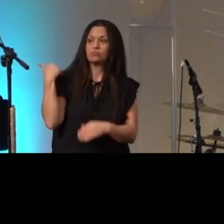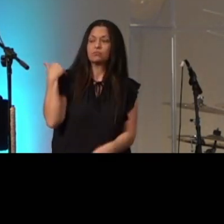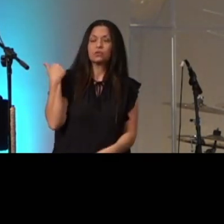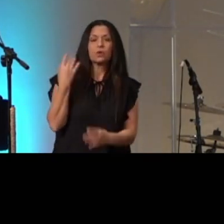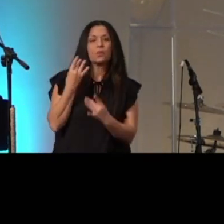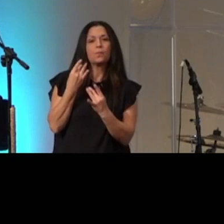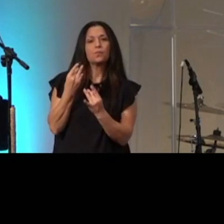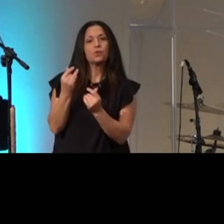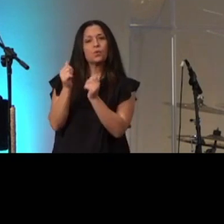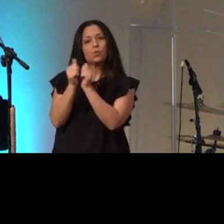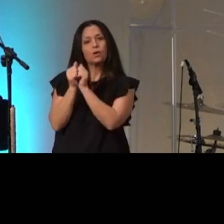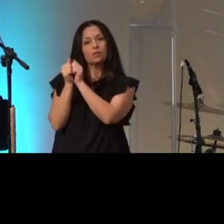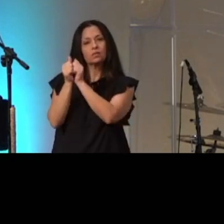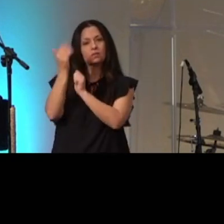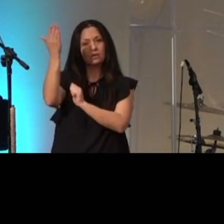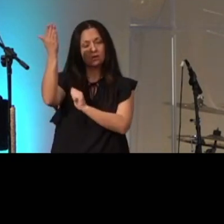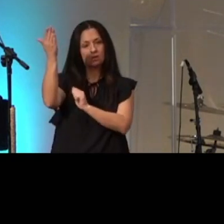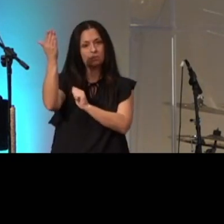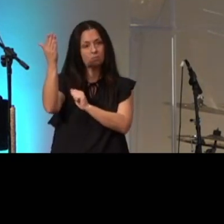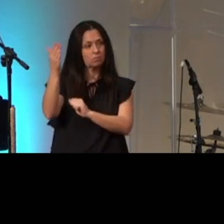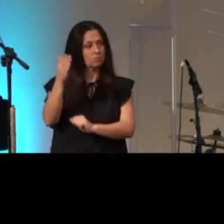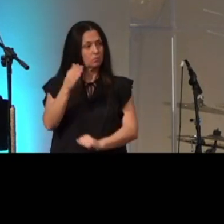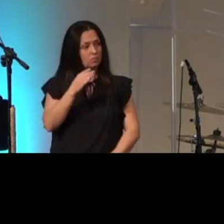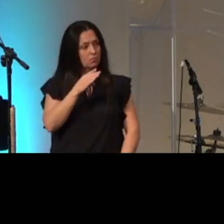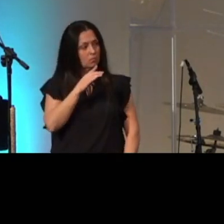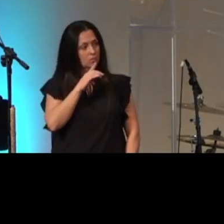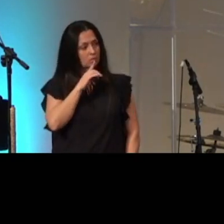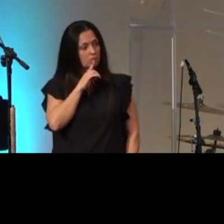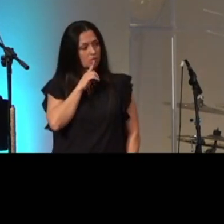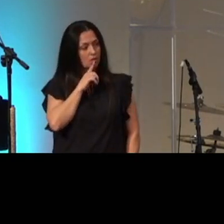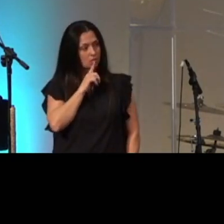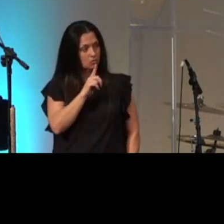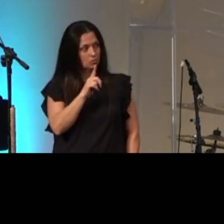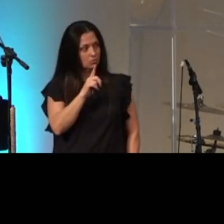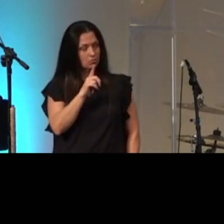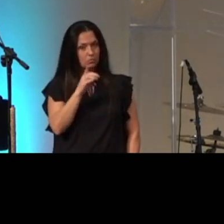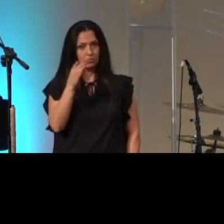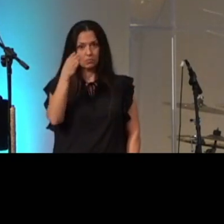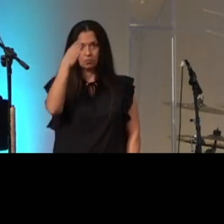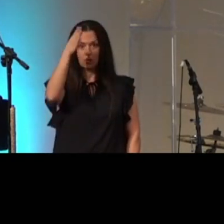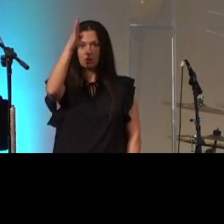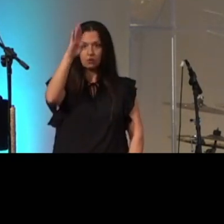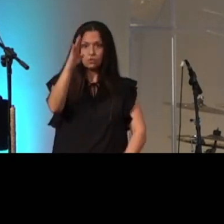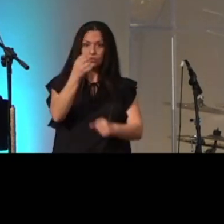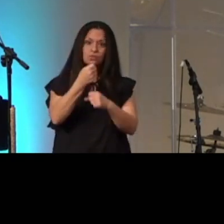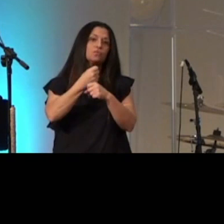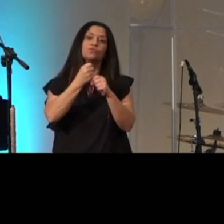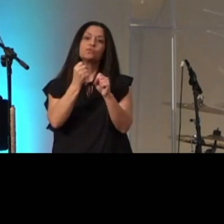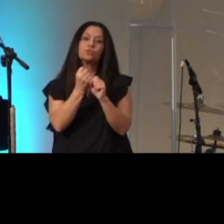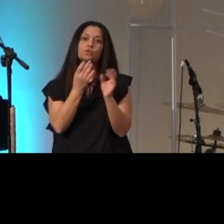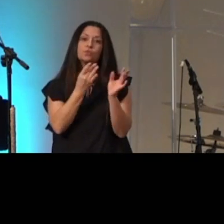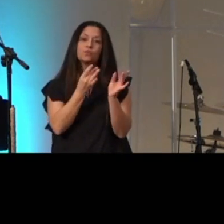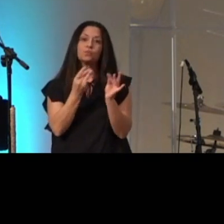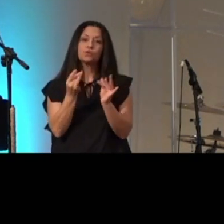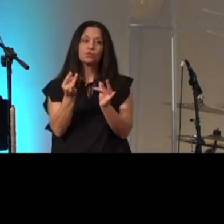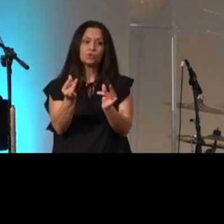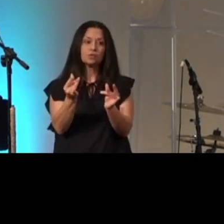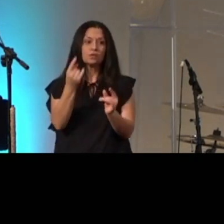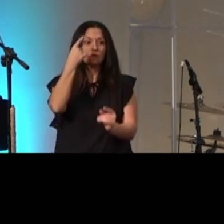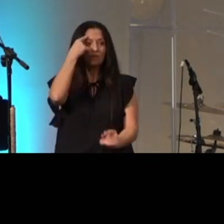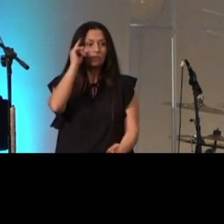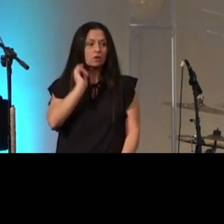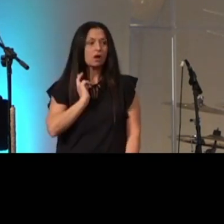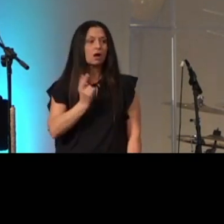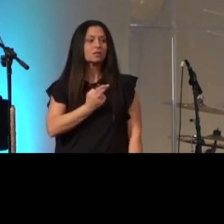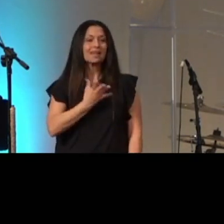in him matter of fact God creates purity for us and